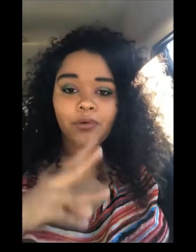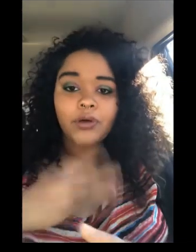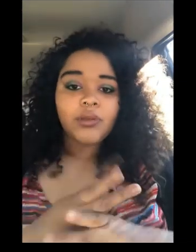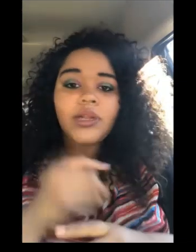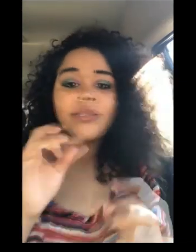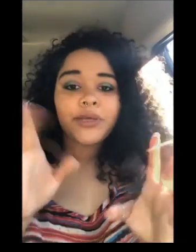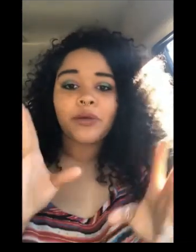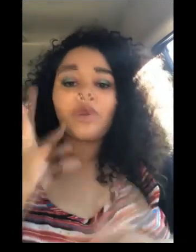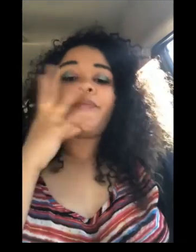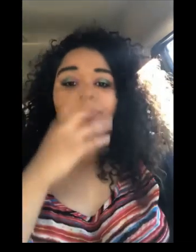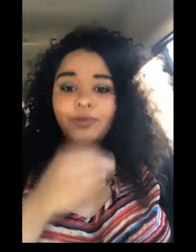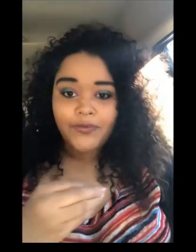world not terrible beautiful